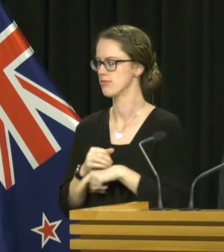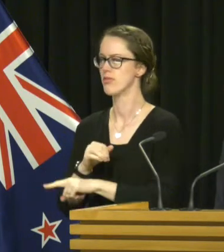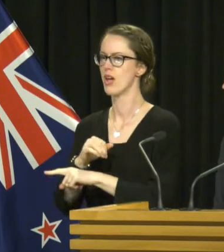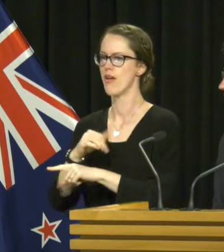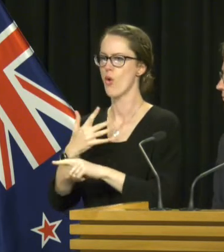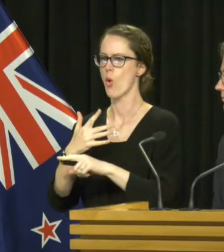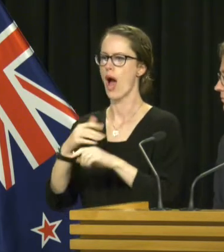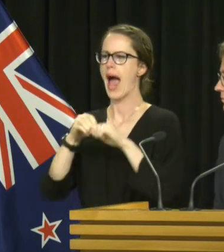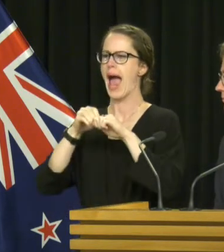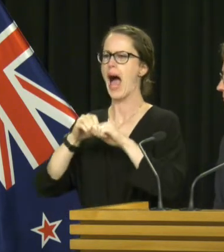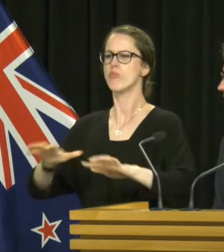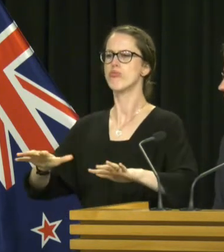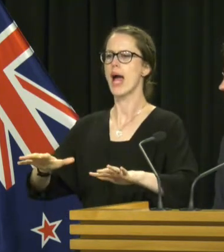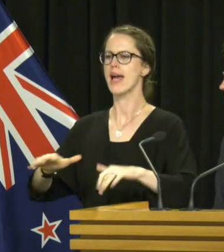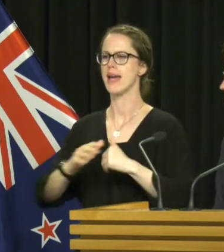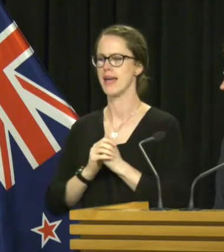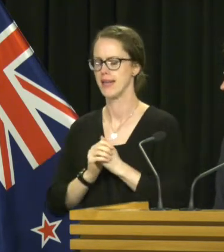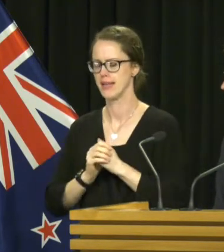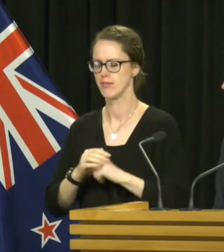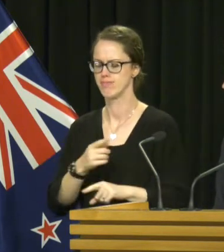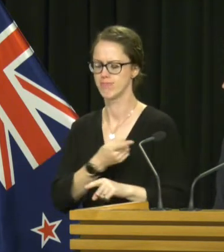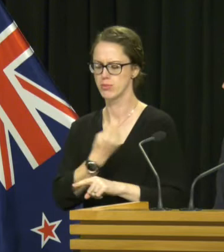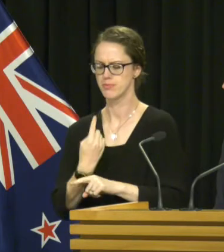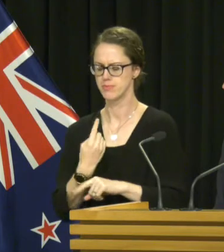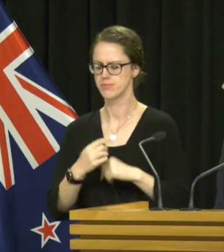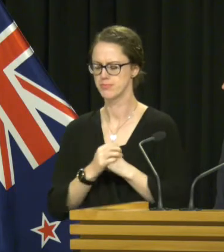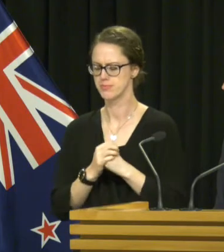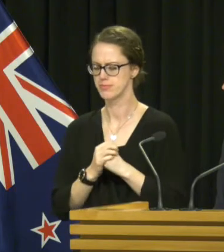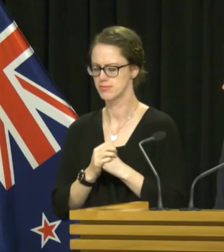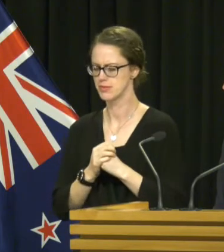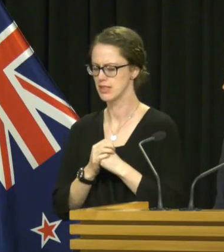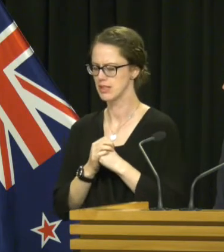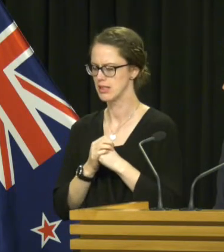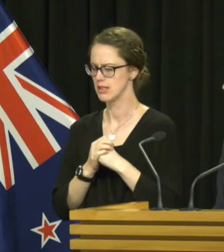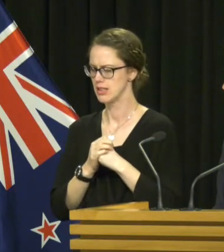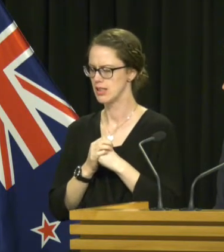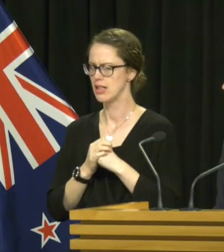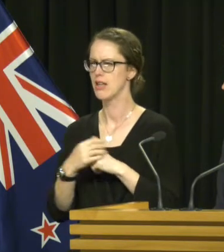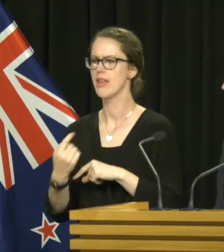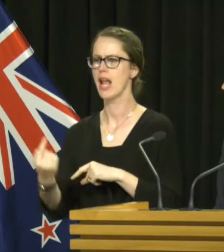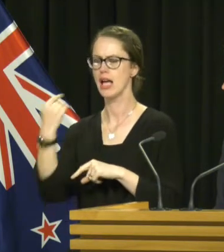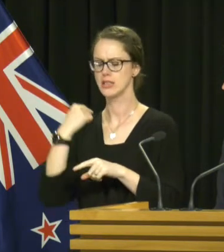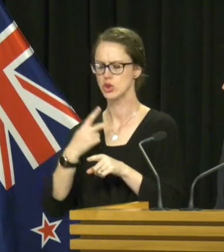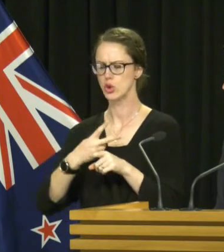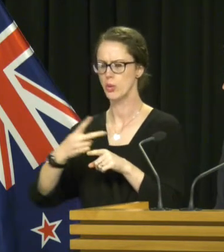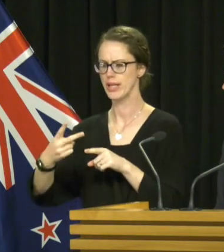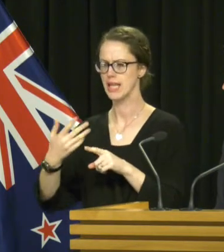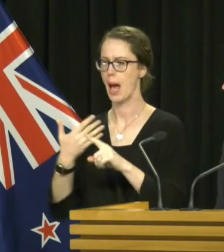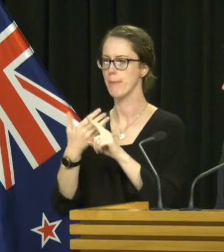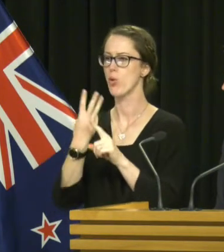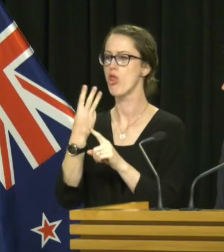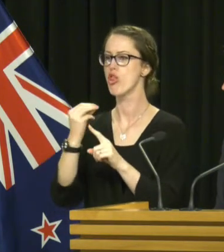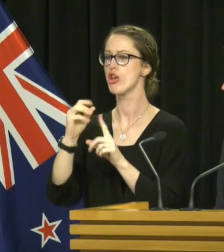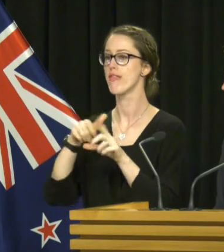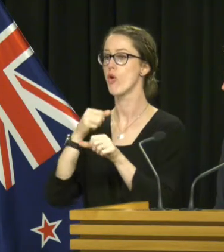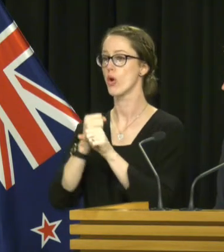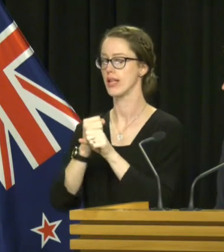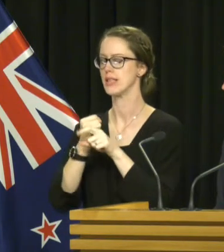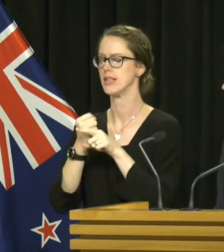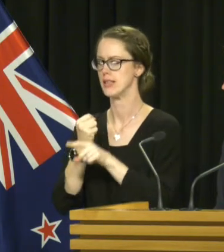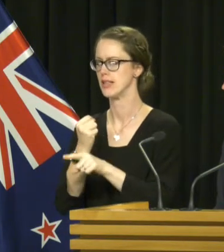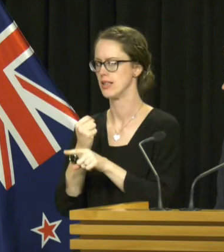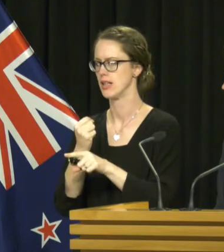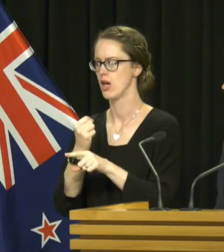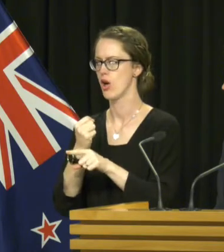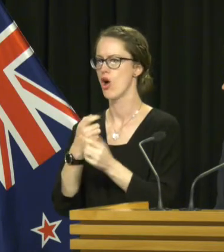just to reinforce what the Director General has said, in the last two weeks, up to the 30th of August, we had a